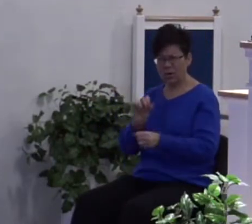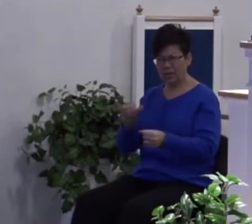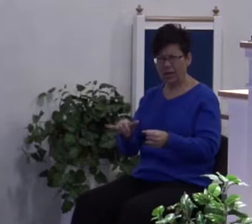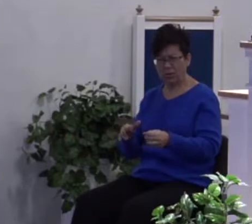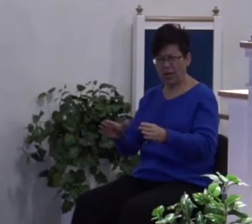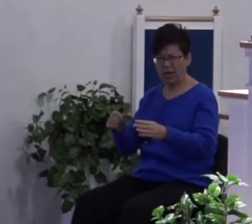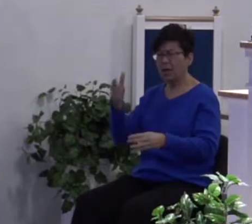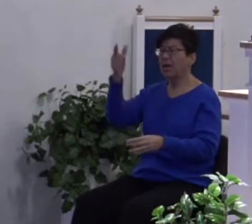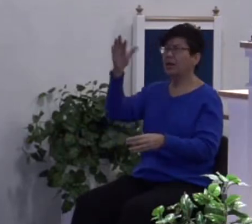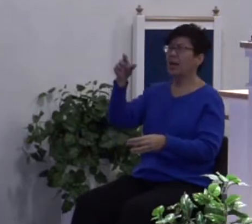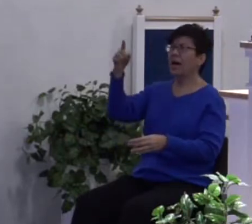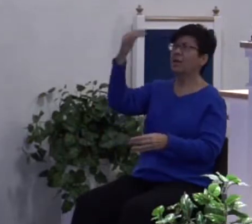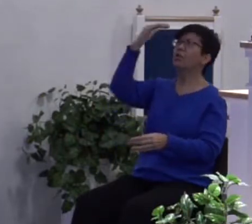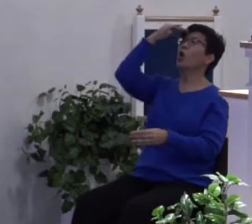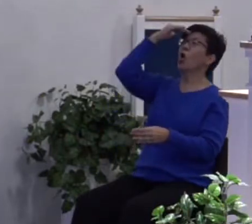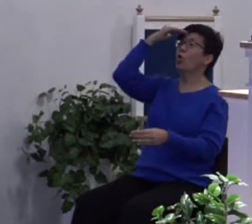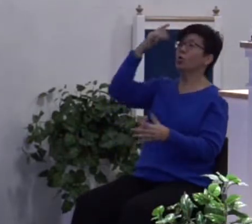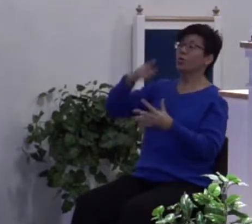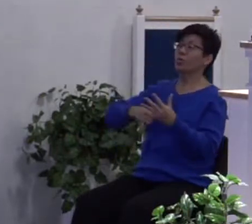God knows what's best for his people.